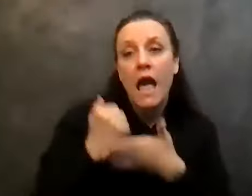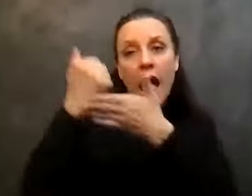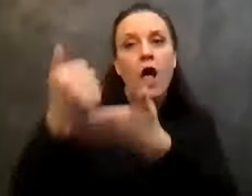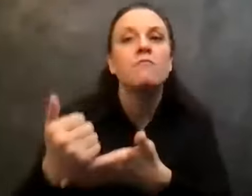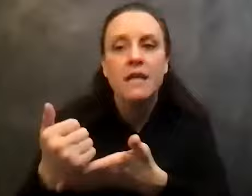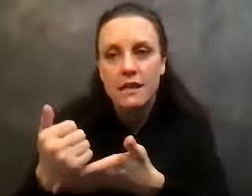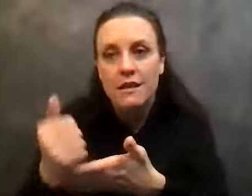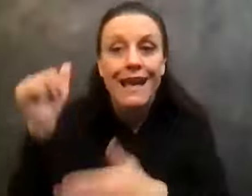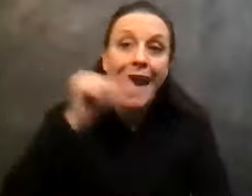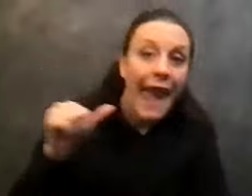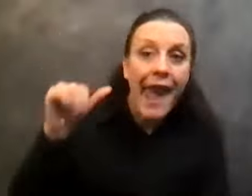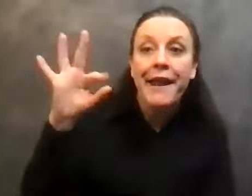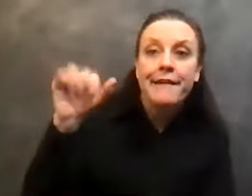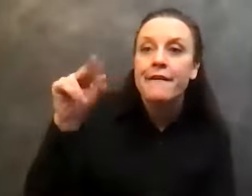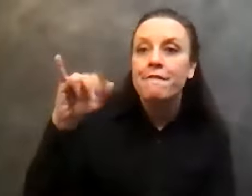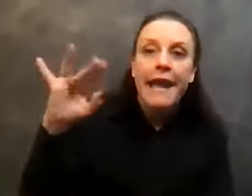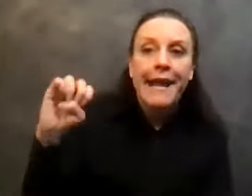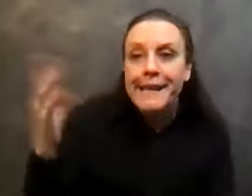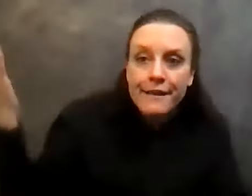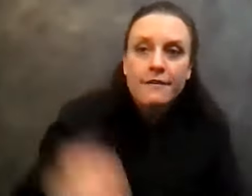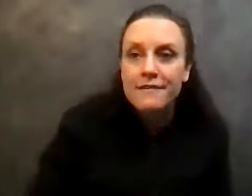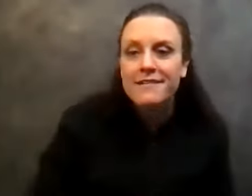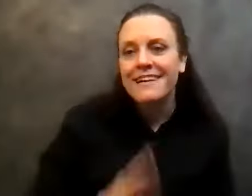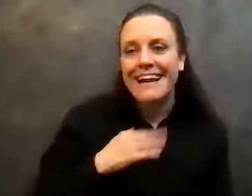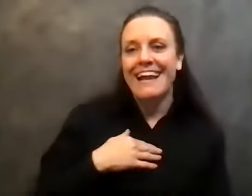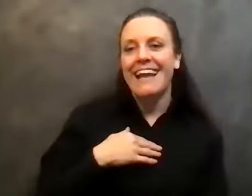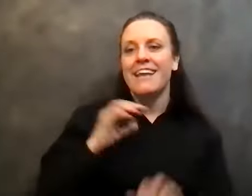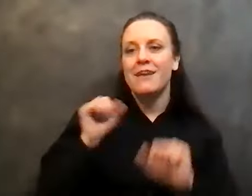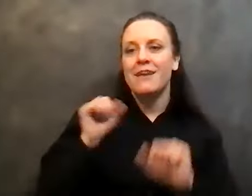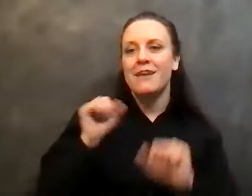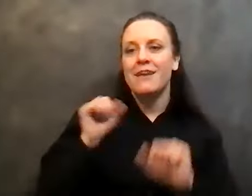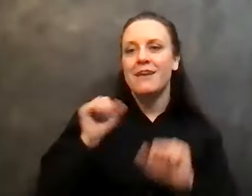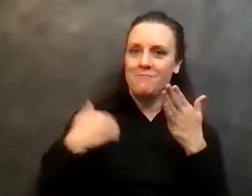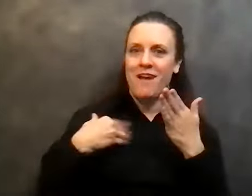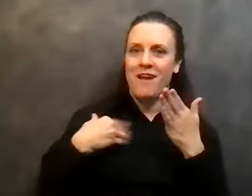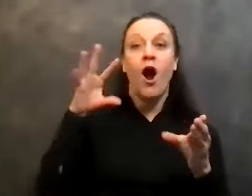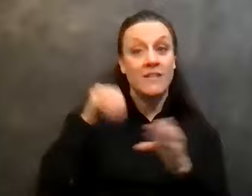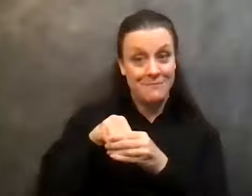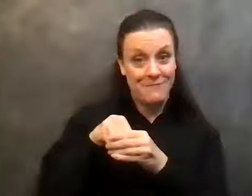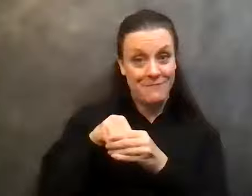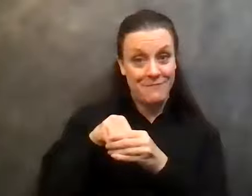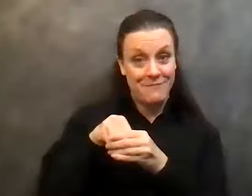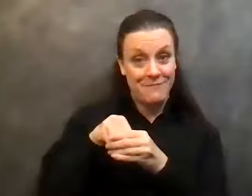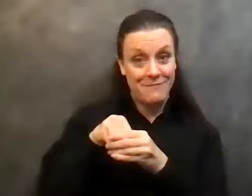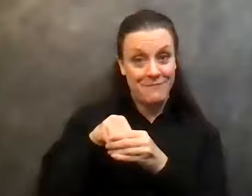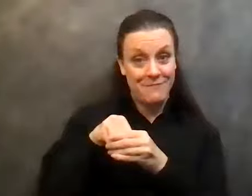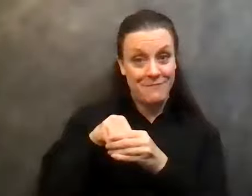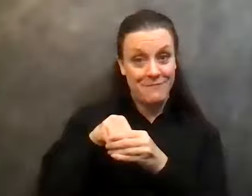Fanny, you know what I mean? It can be a lot of things, but, but participation in, in, in,